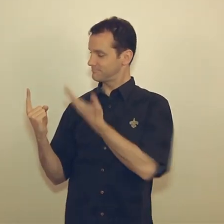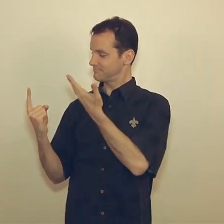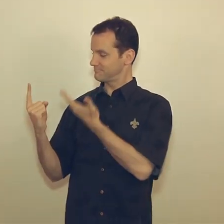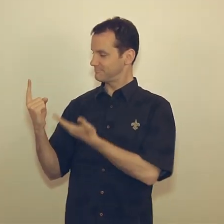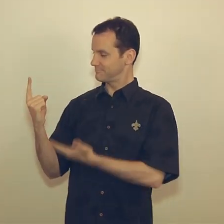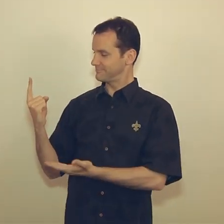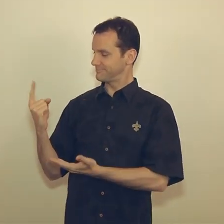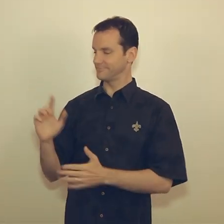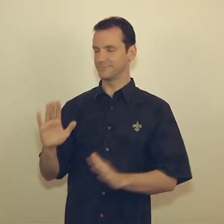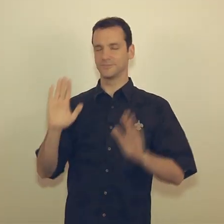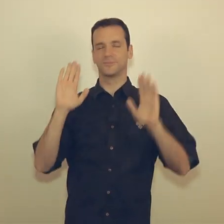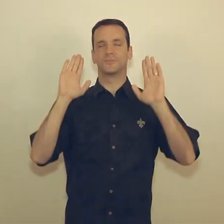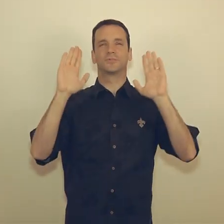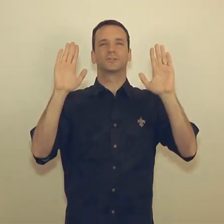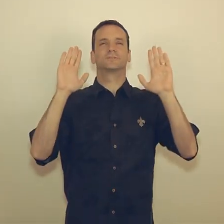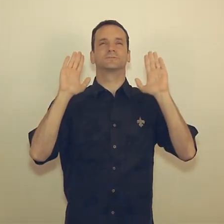Hosanna in the highest.